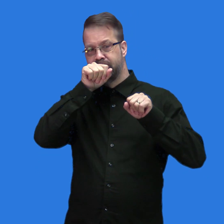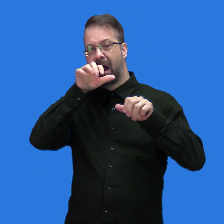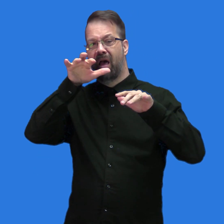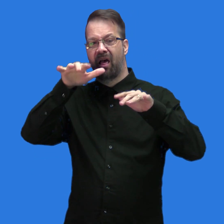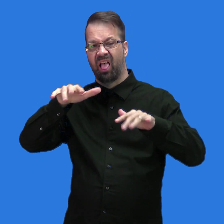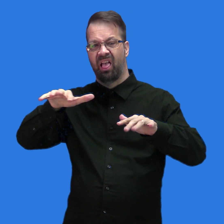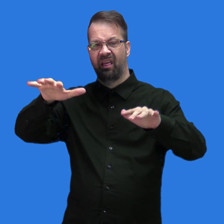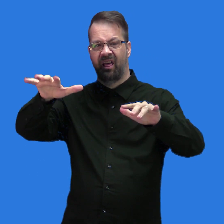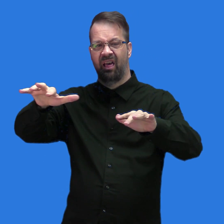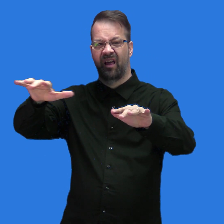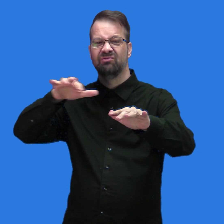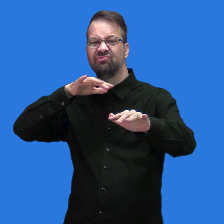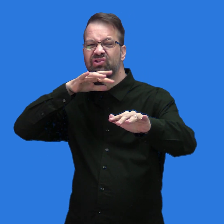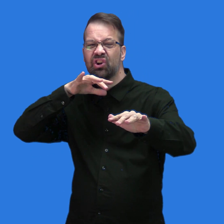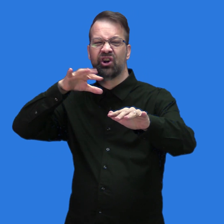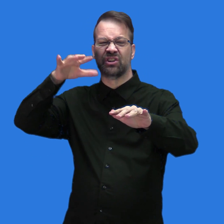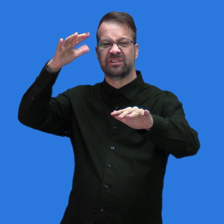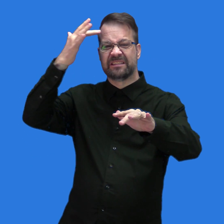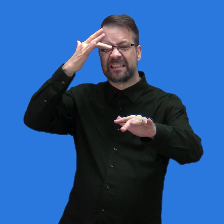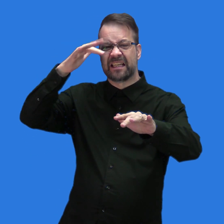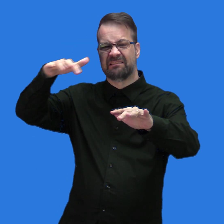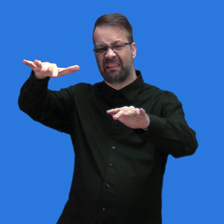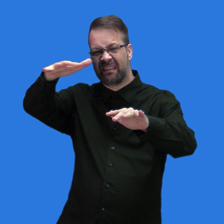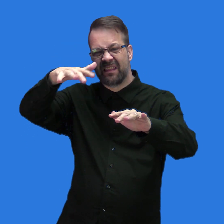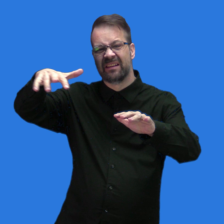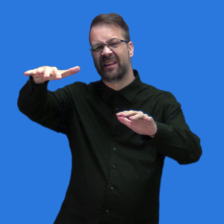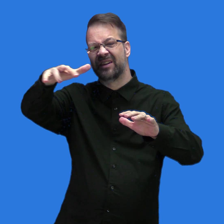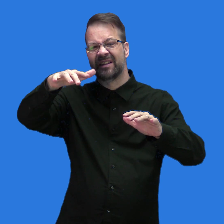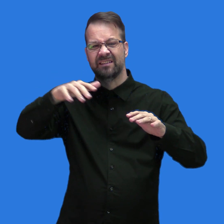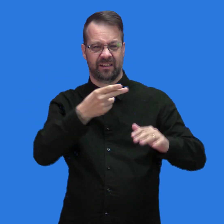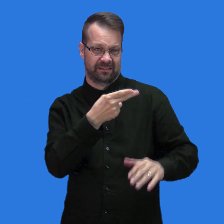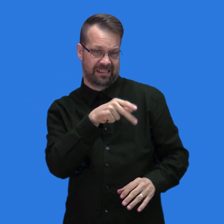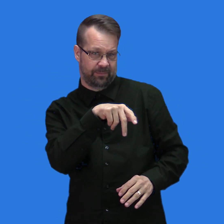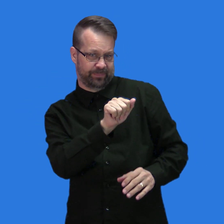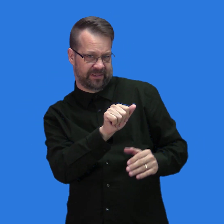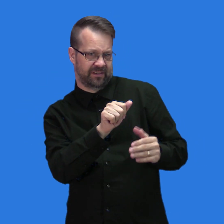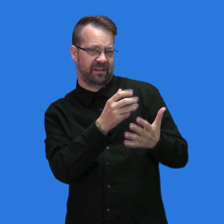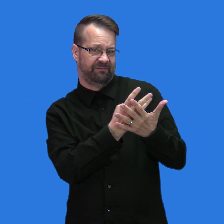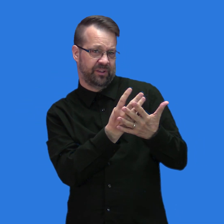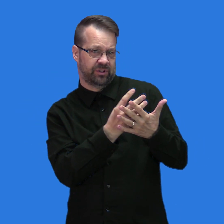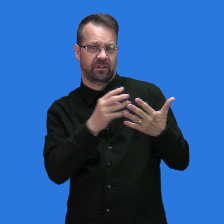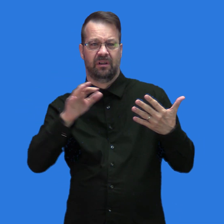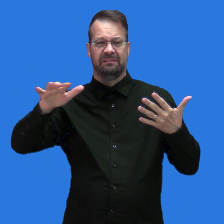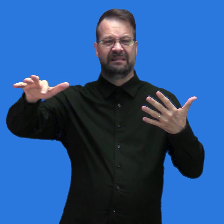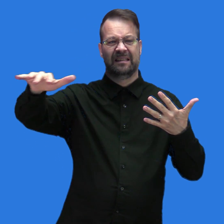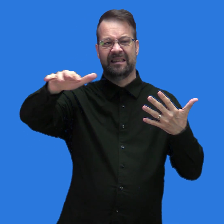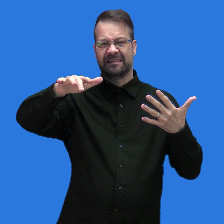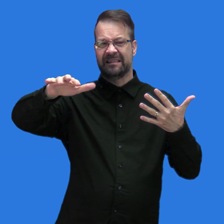For tips to help you choose a portable HEPA cleaner, check out www